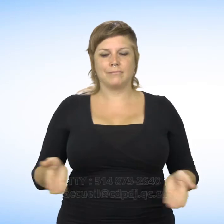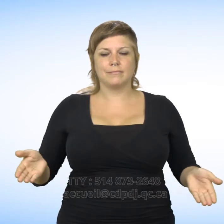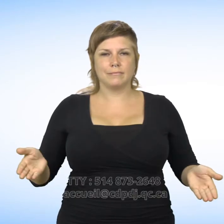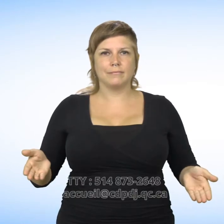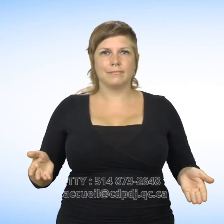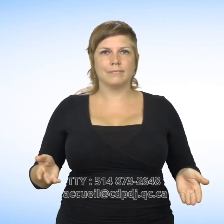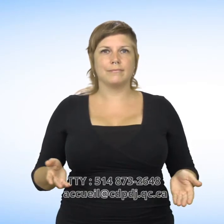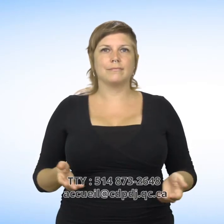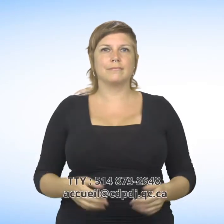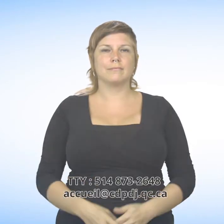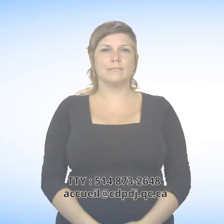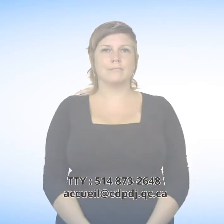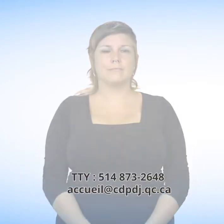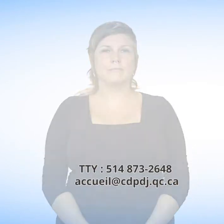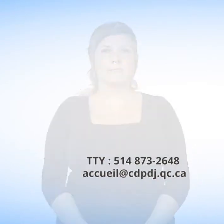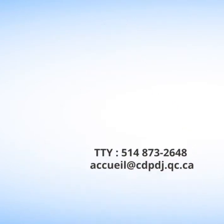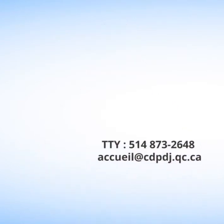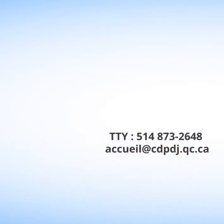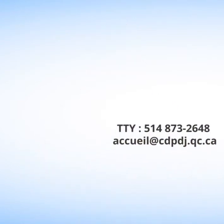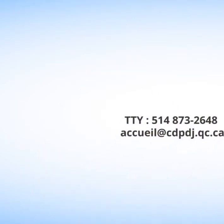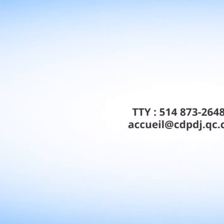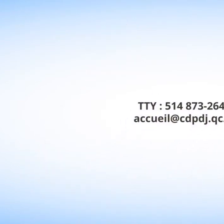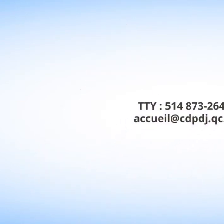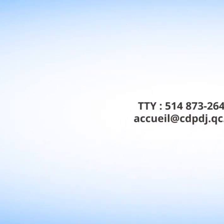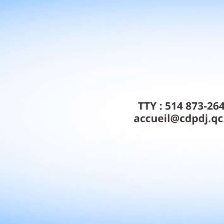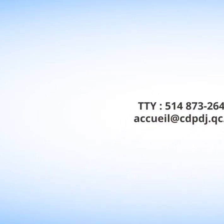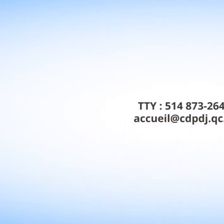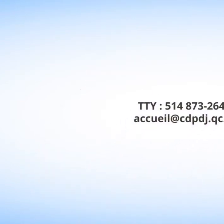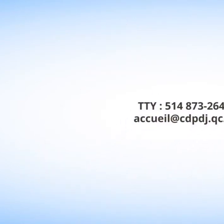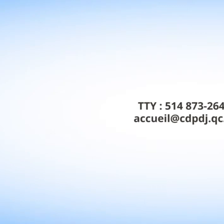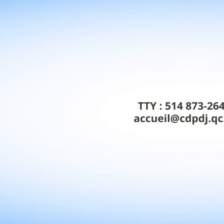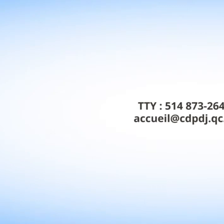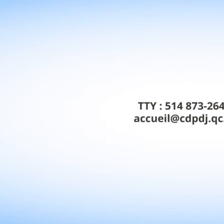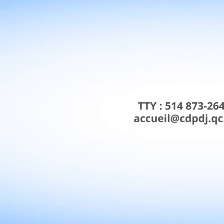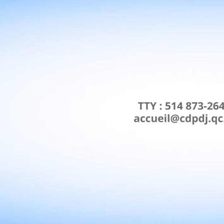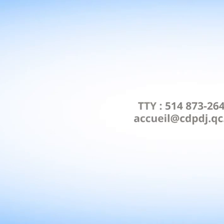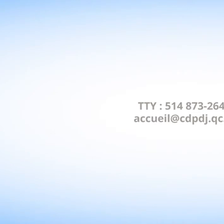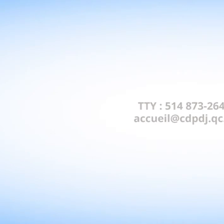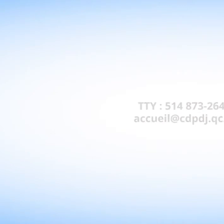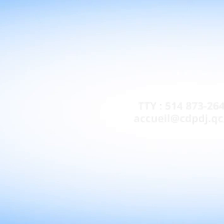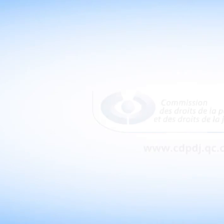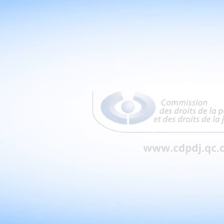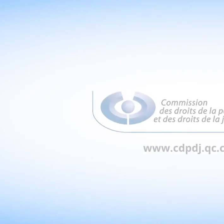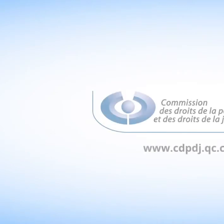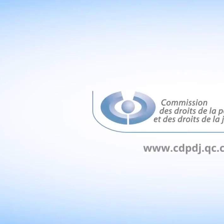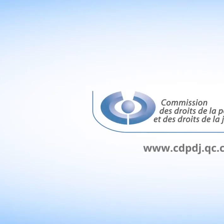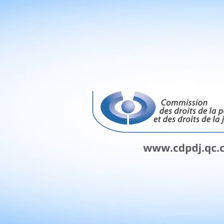at 514-873-2648 or by email at cdpdj